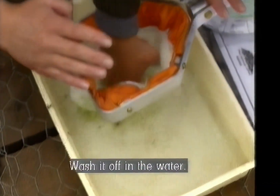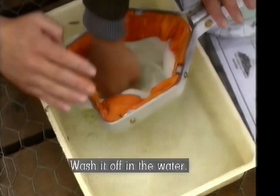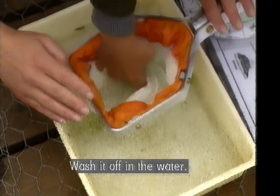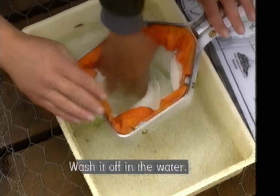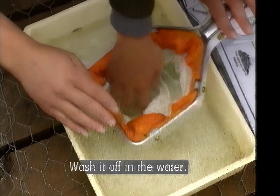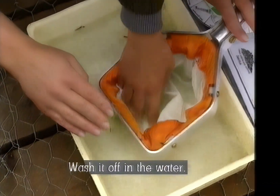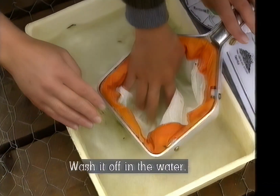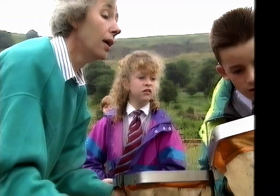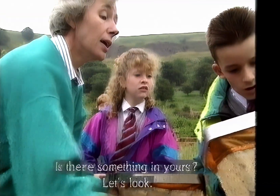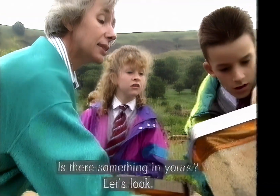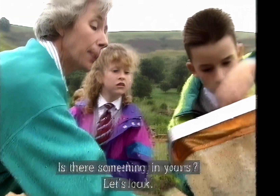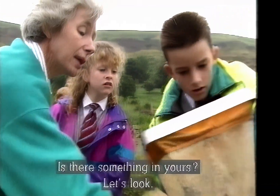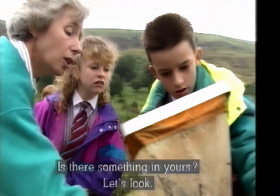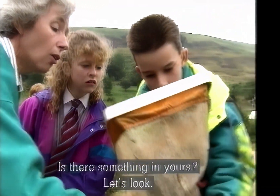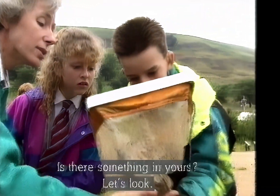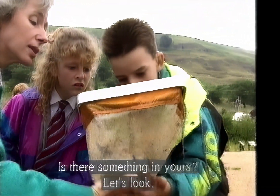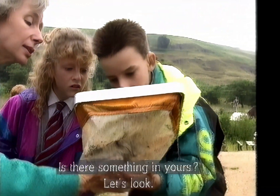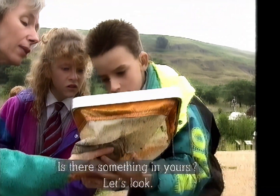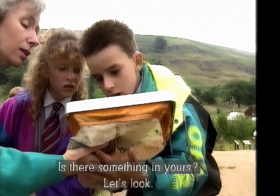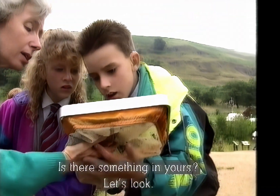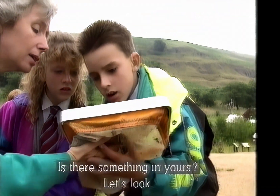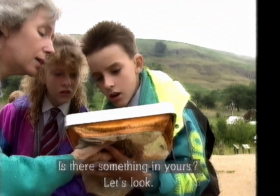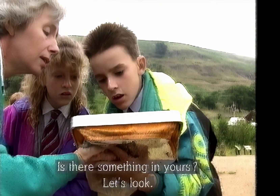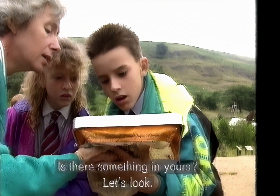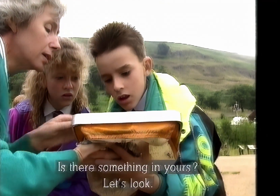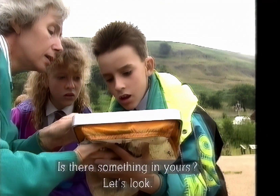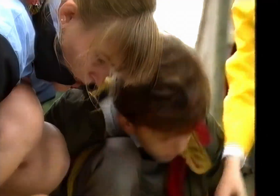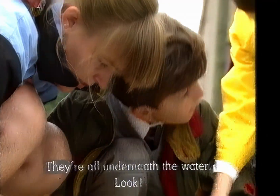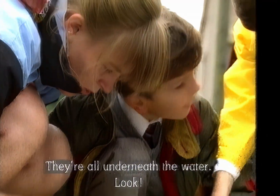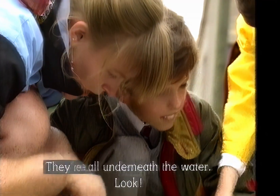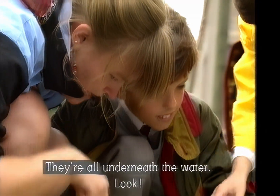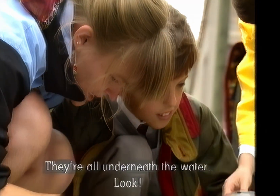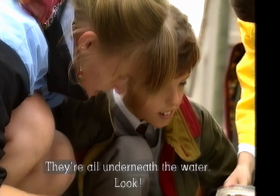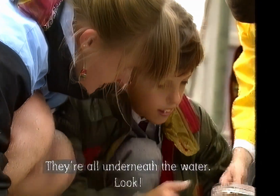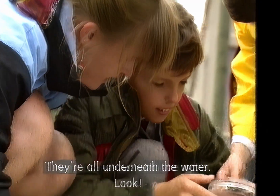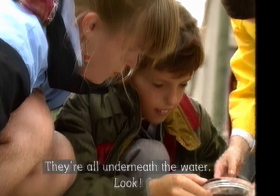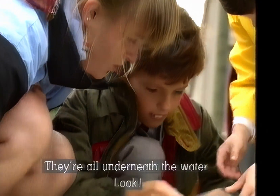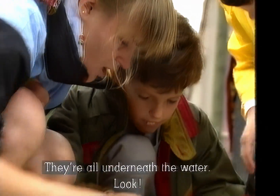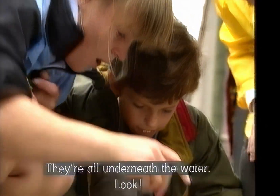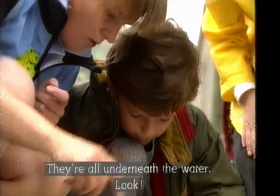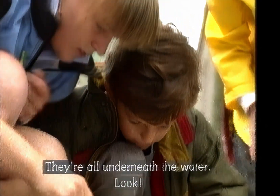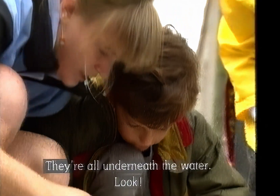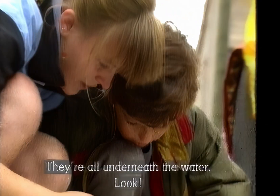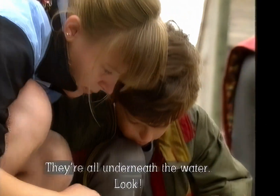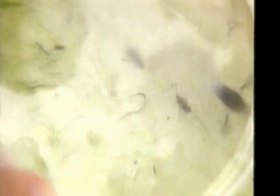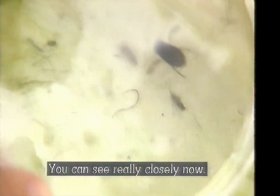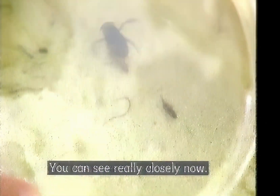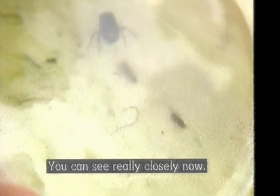in the water. Something in the oars? Let's have a look. No, they're all underneath the water. Oh, look at that, we can see